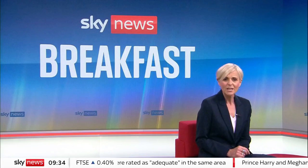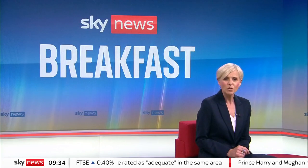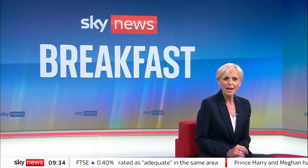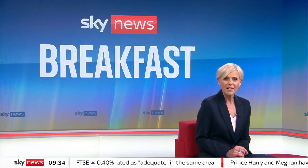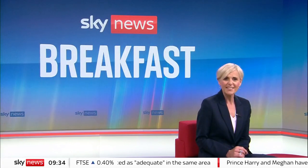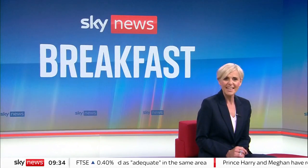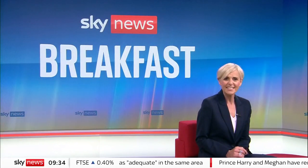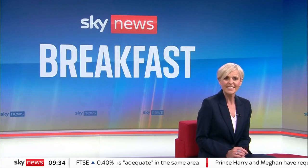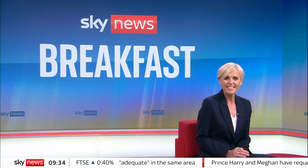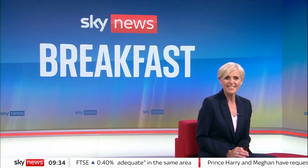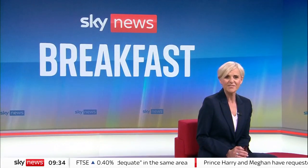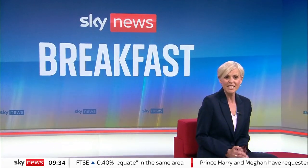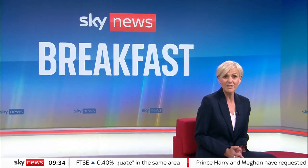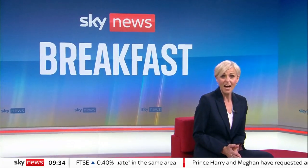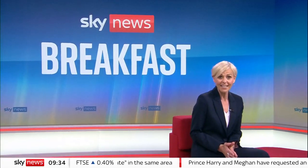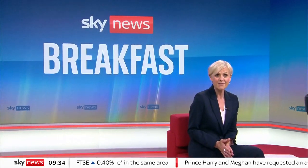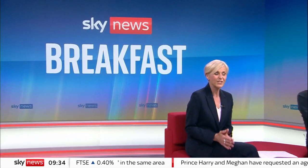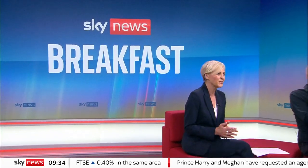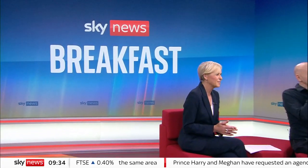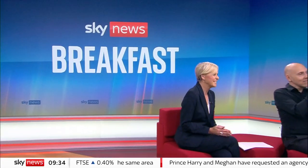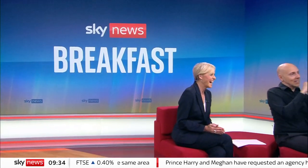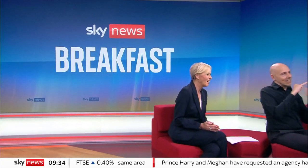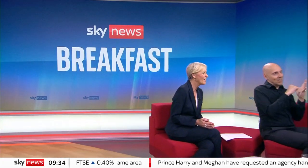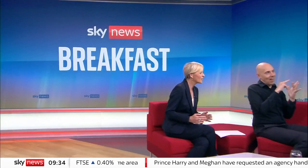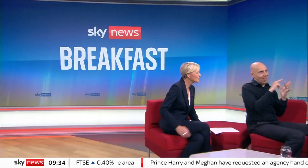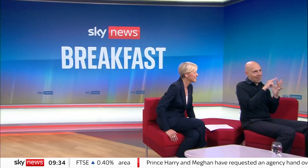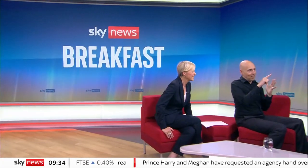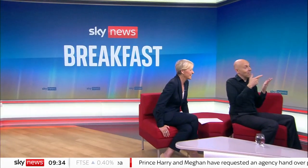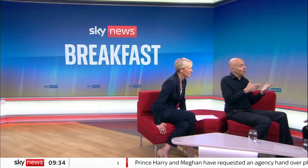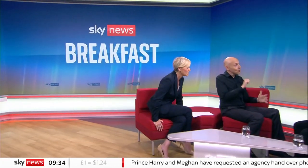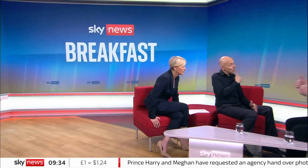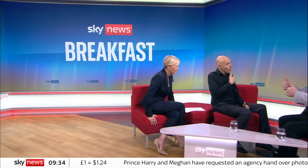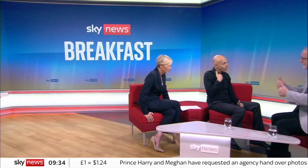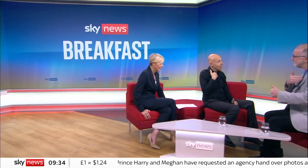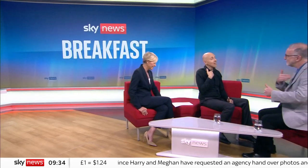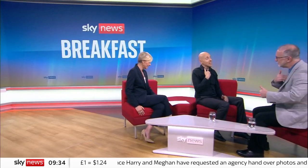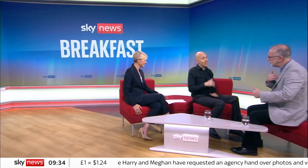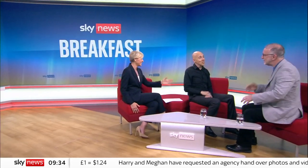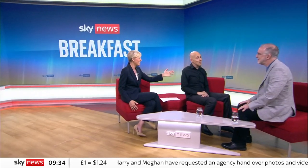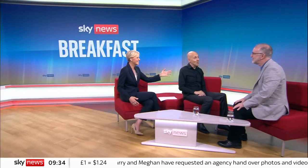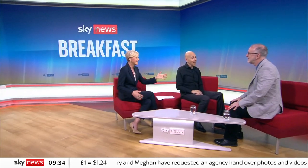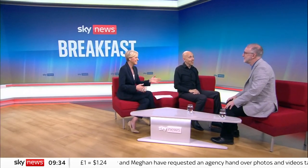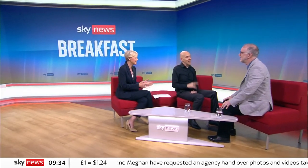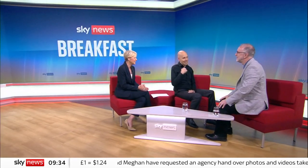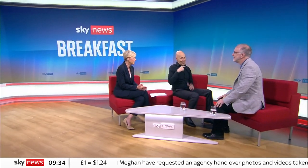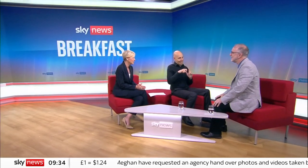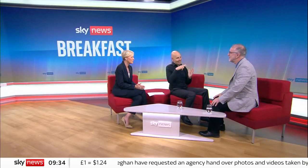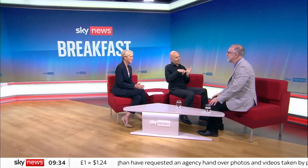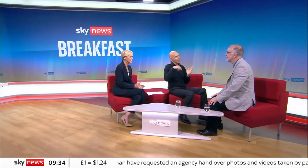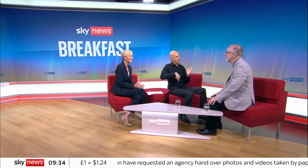Well, the man behind the lens, Stephen Iliff, joins me now. Very good morning to you. Thanks so much for joining us. I should say that Darren's here too, who's a British Sign